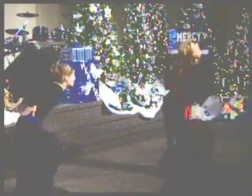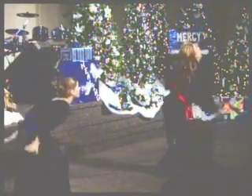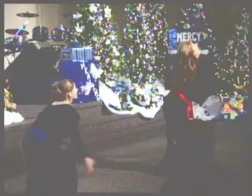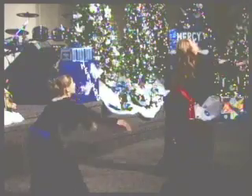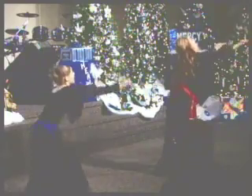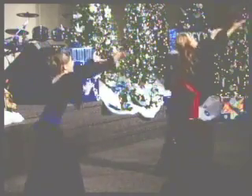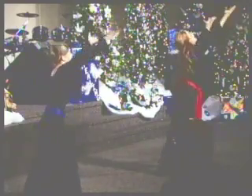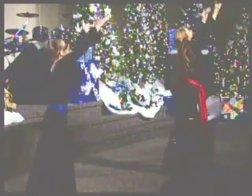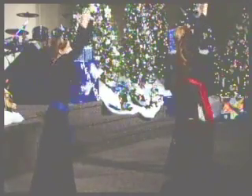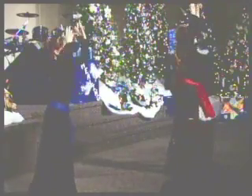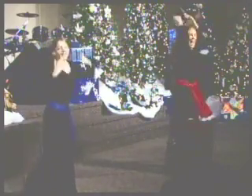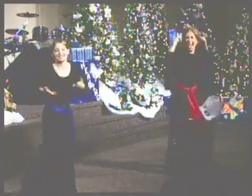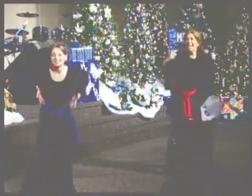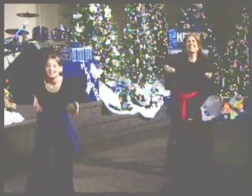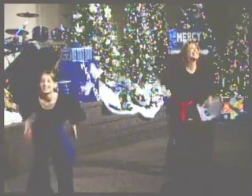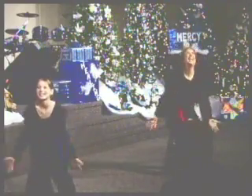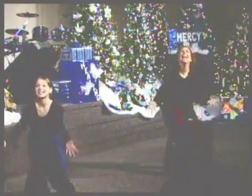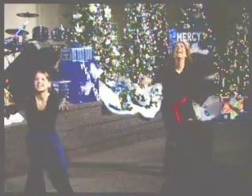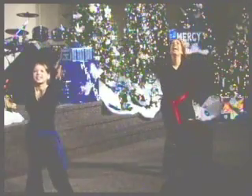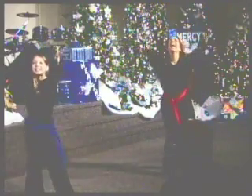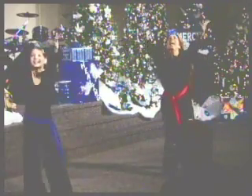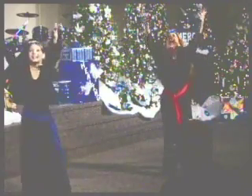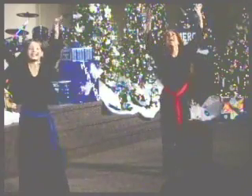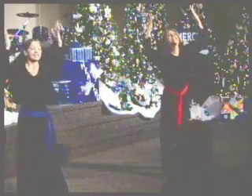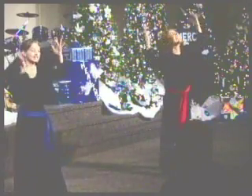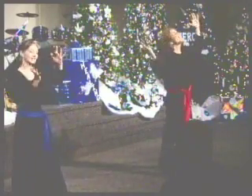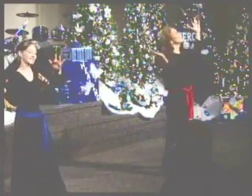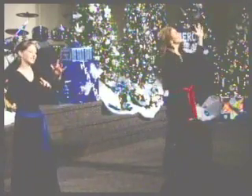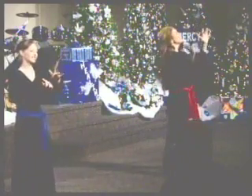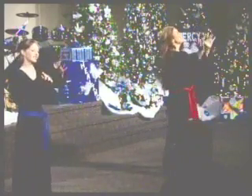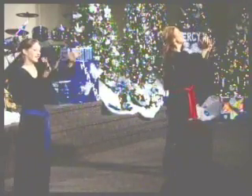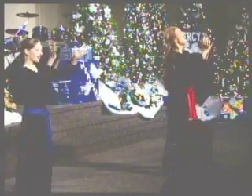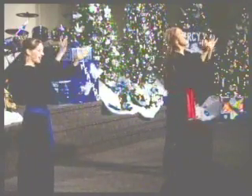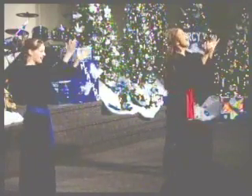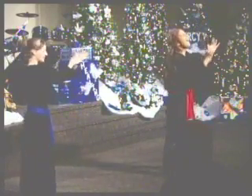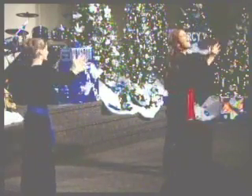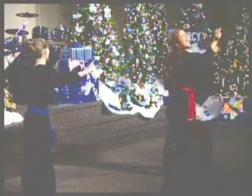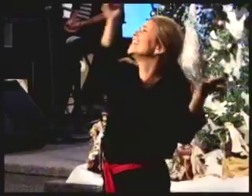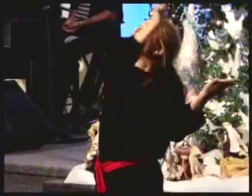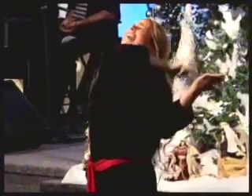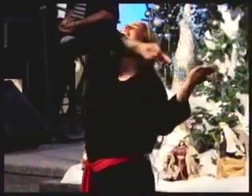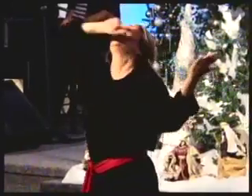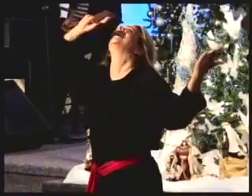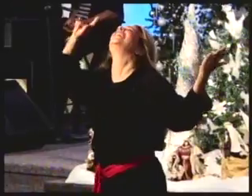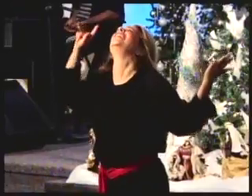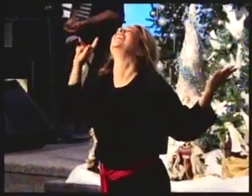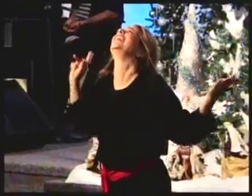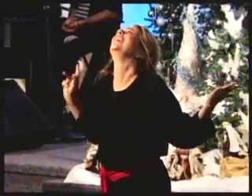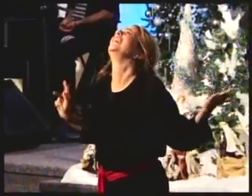This, this is Christ the King